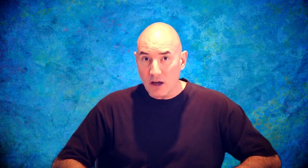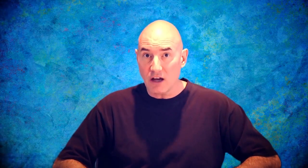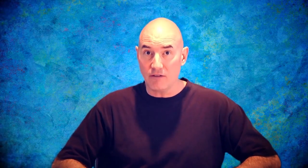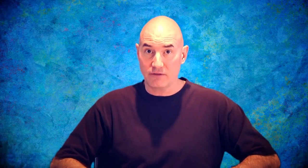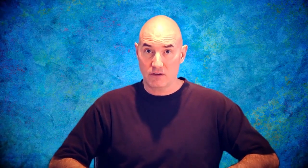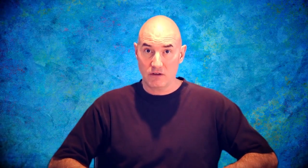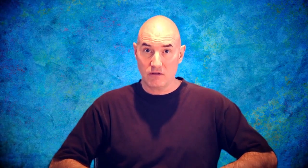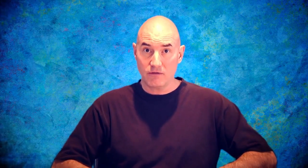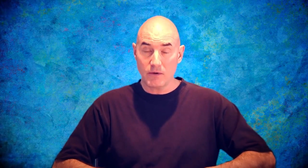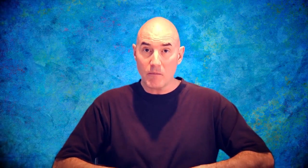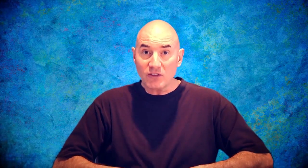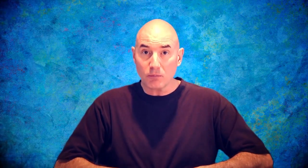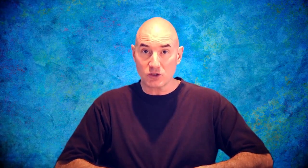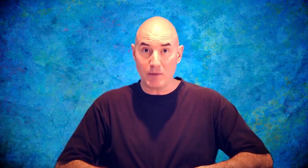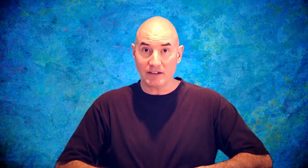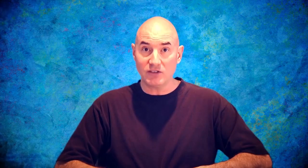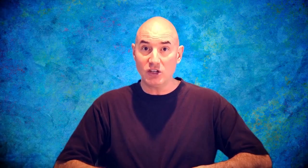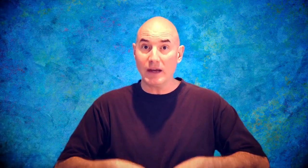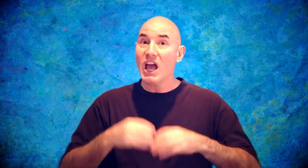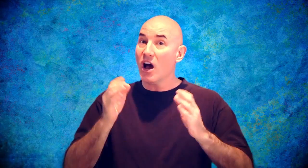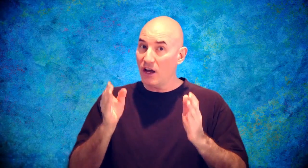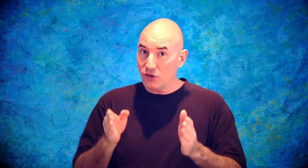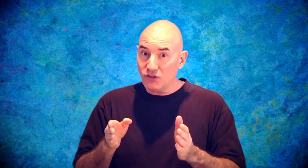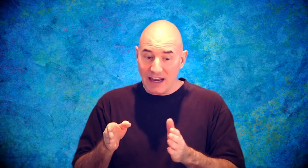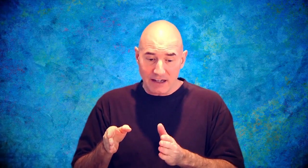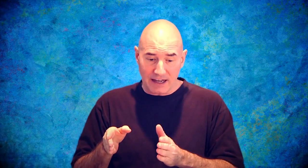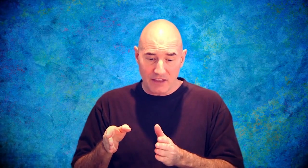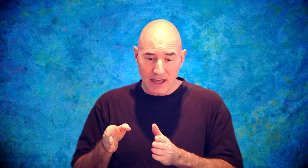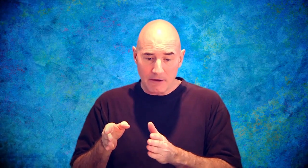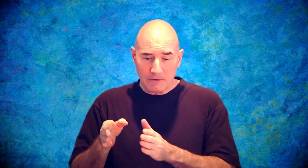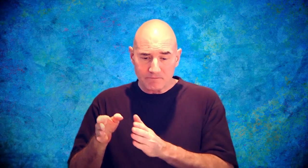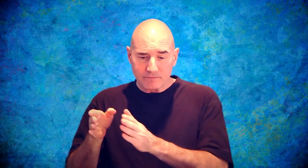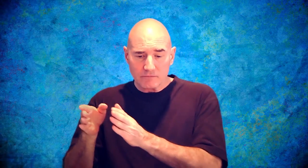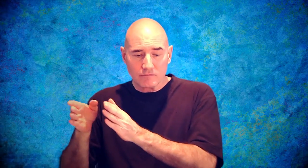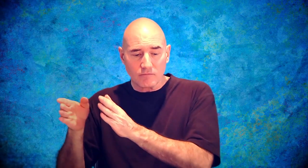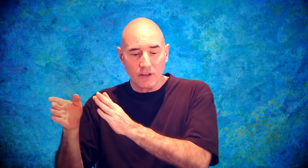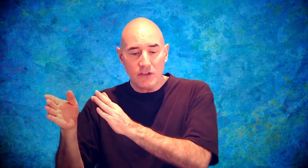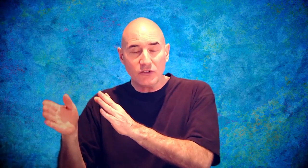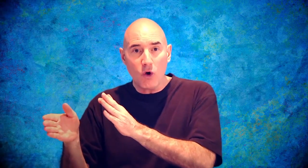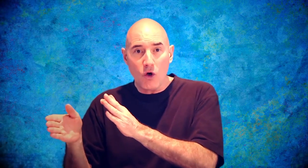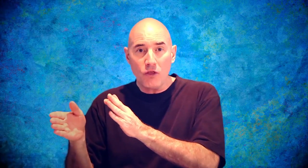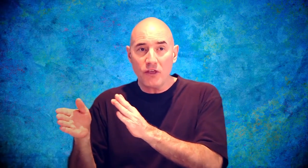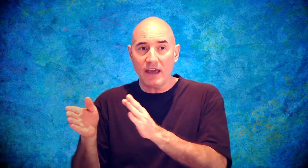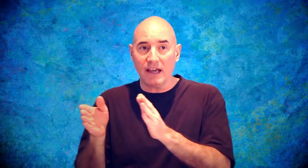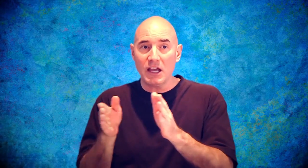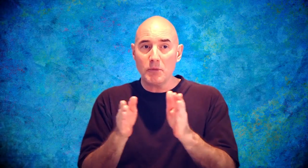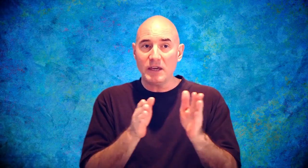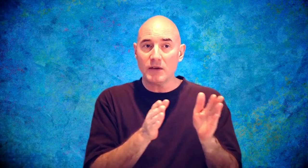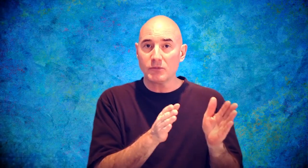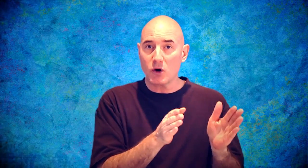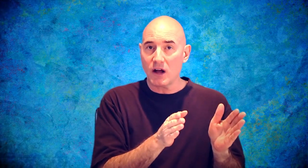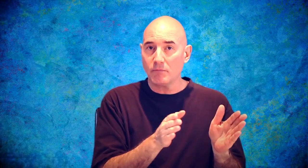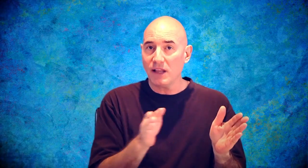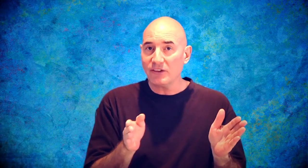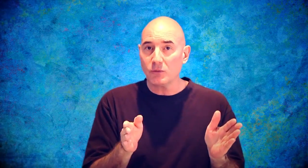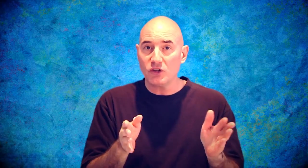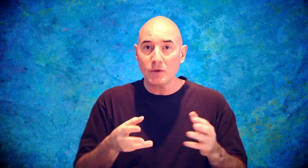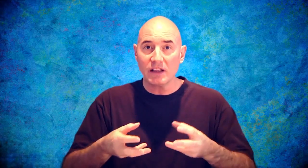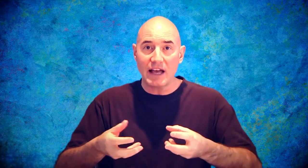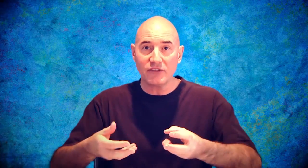enough from a muscle perspective to do it. understanding that this whole thing becomes more complex when you realize